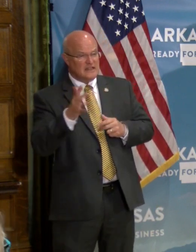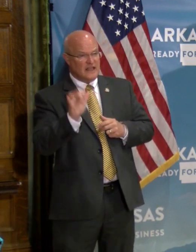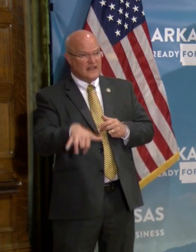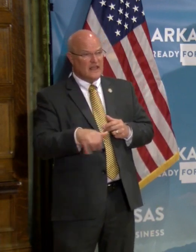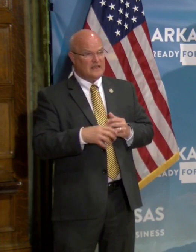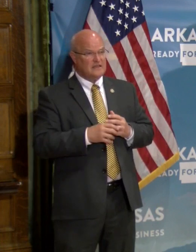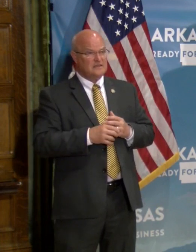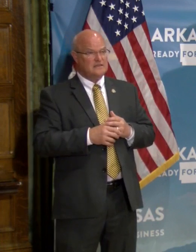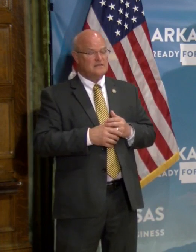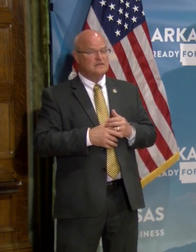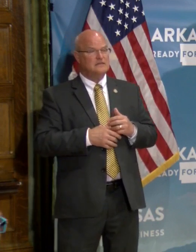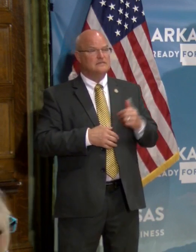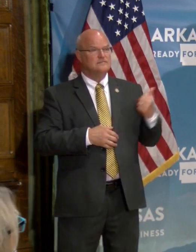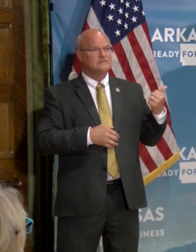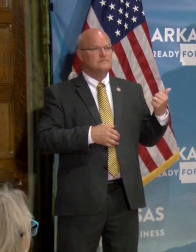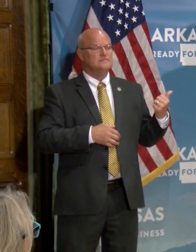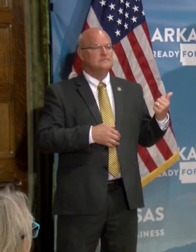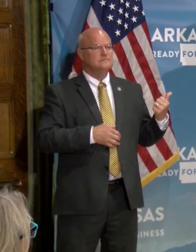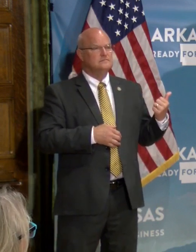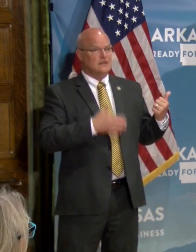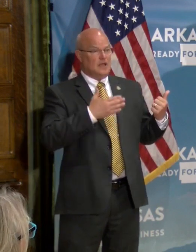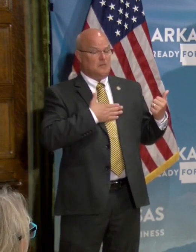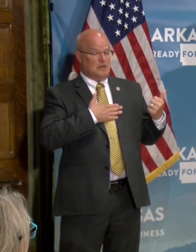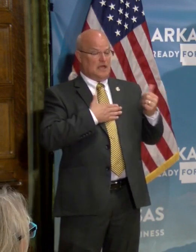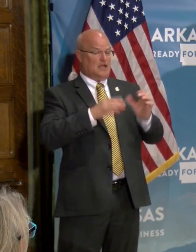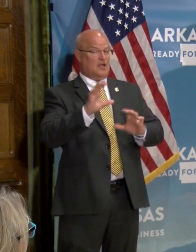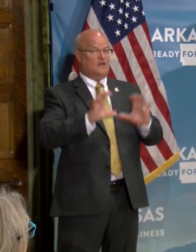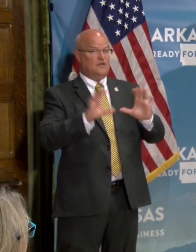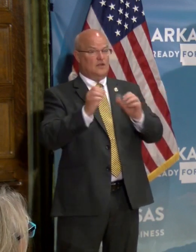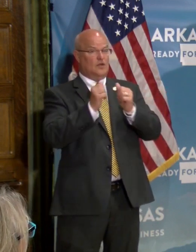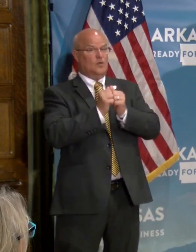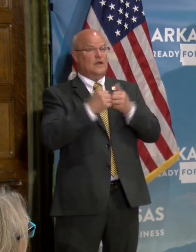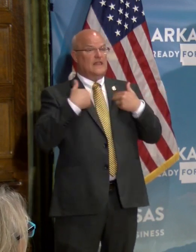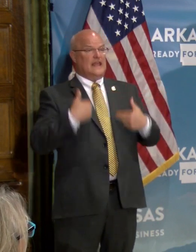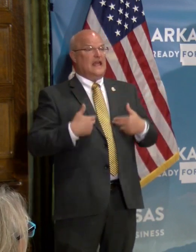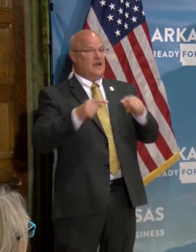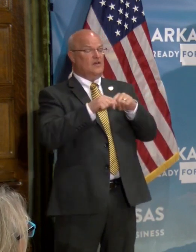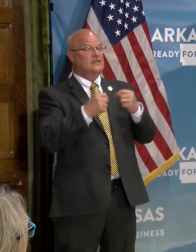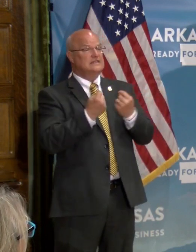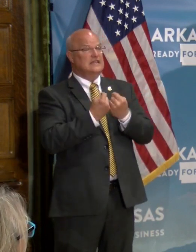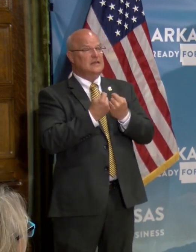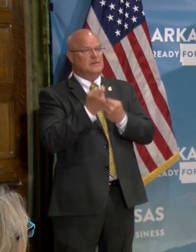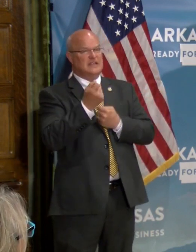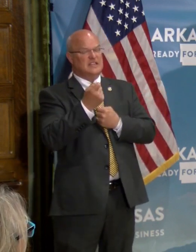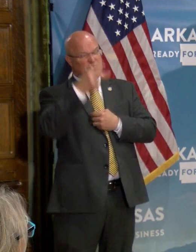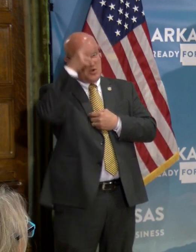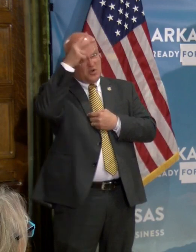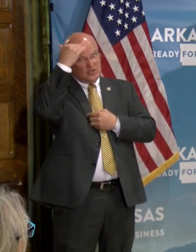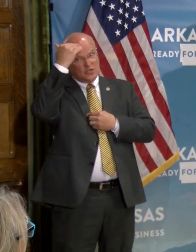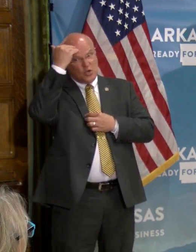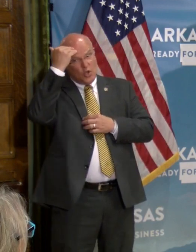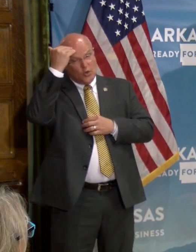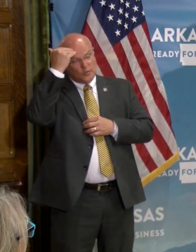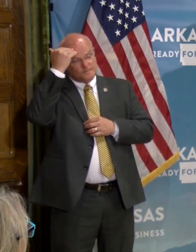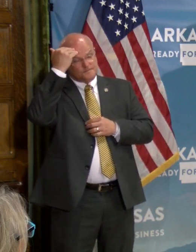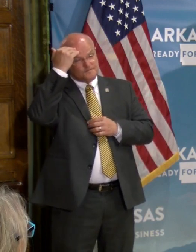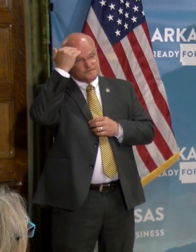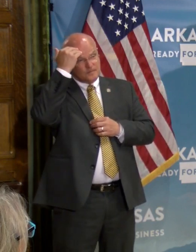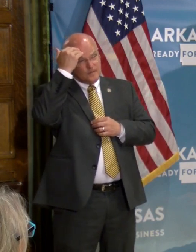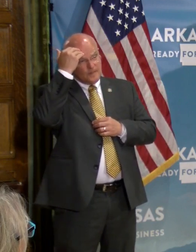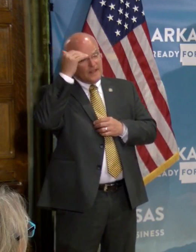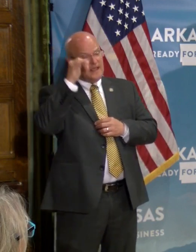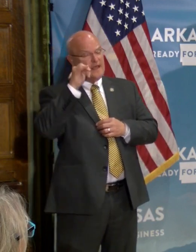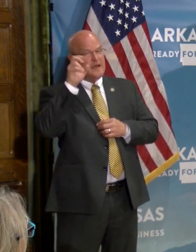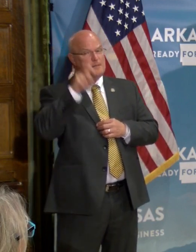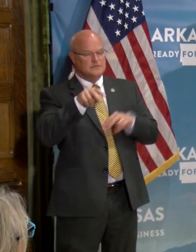like that? I, my conversation, uh, with the health team, it's a little bit early to know, uh, when